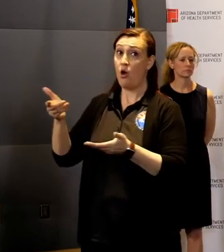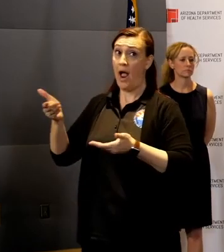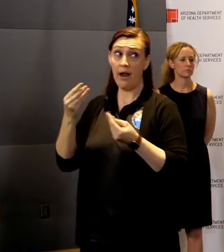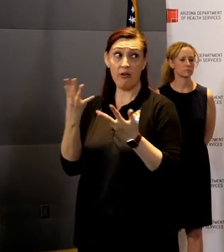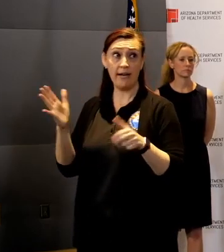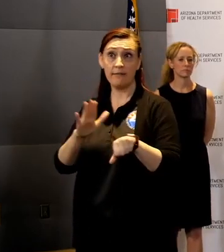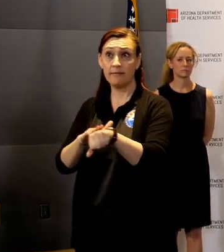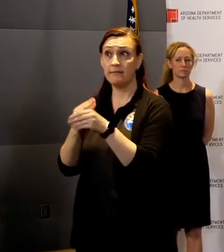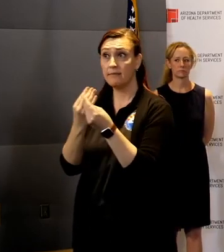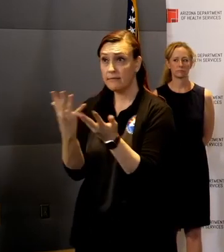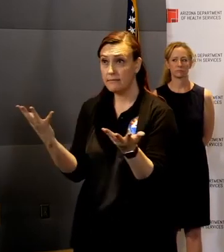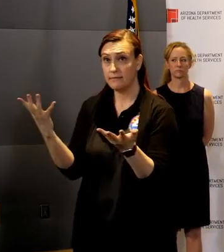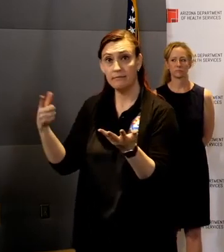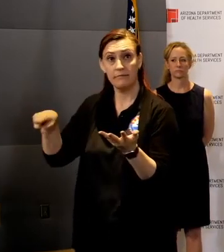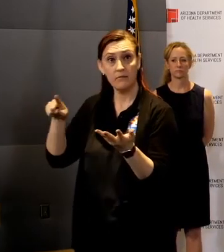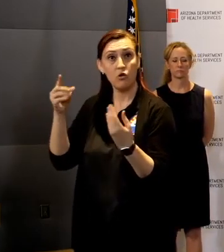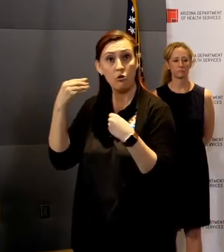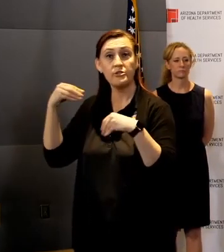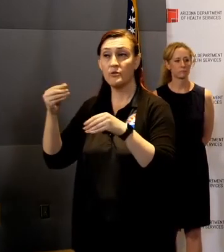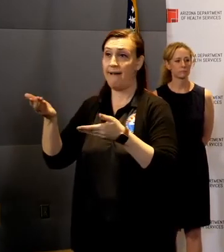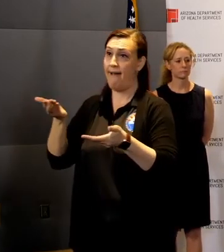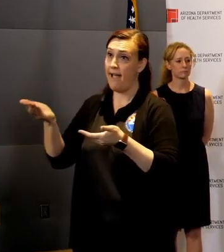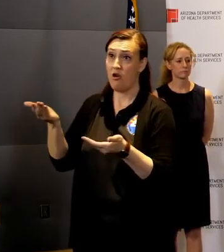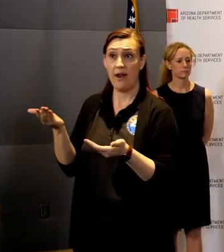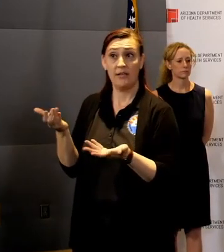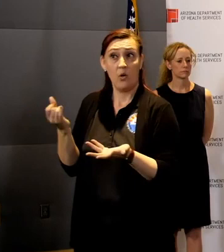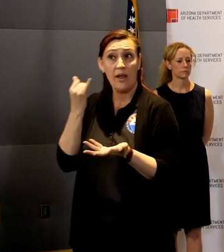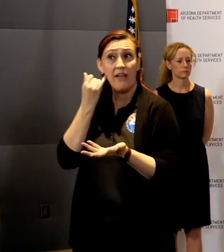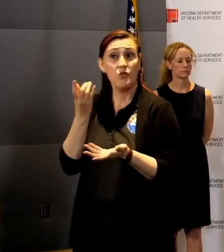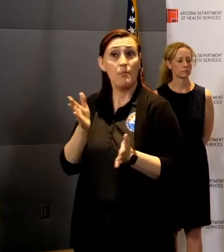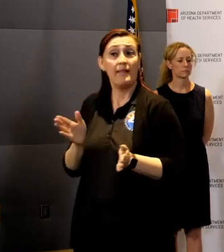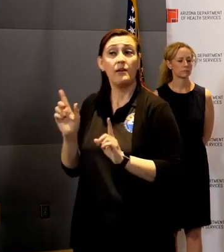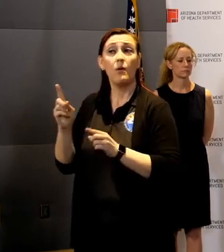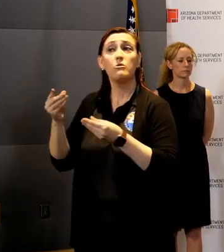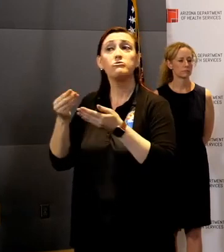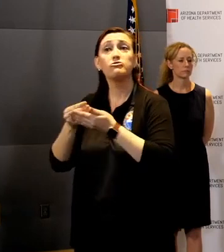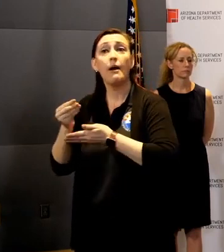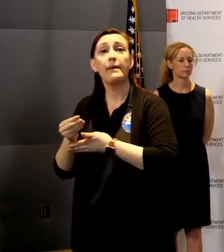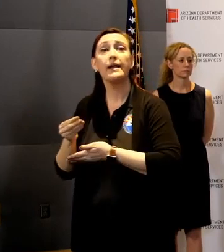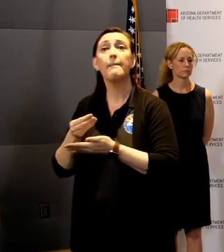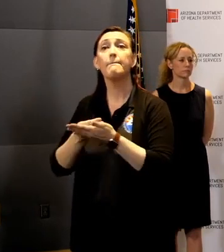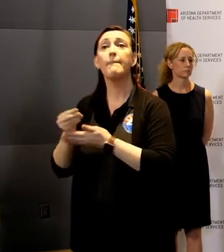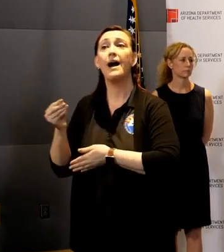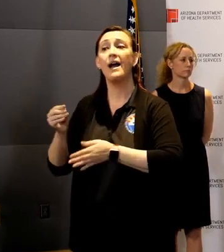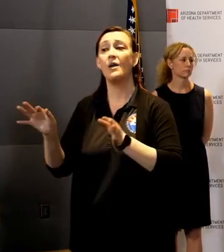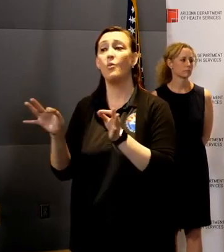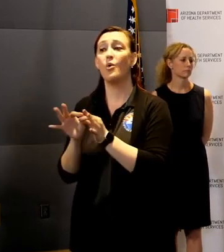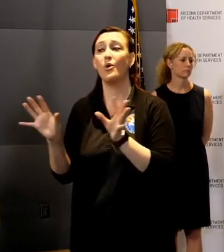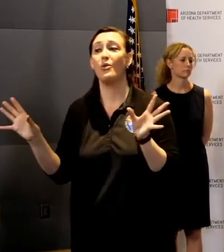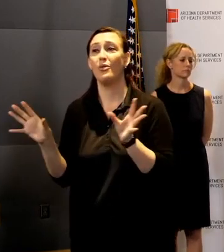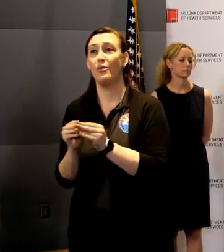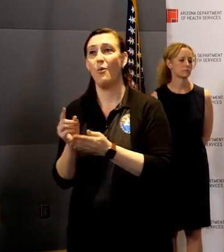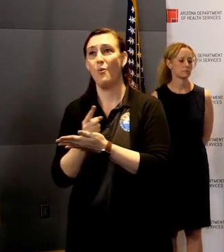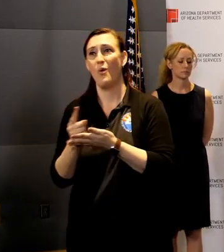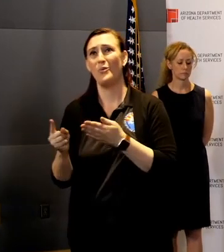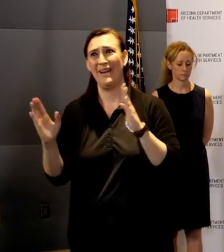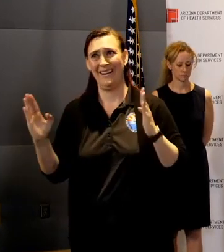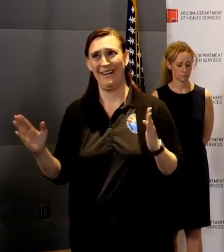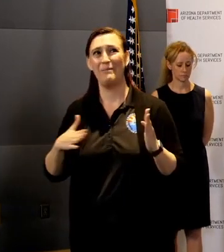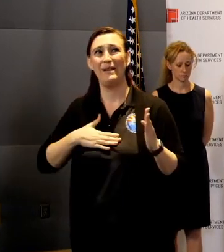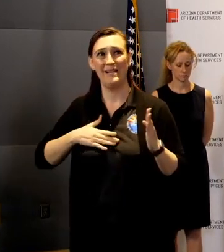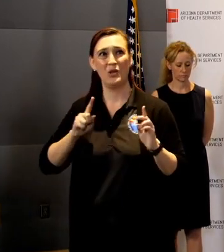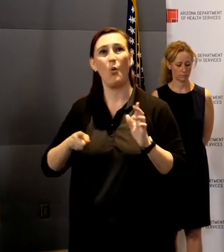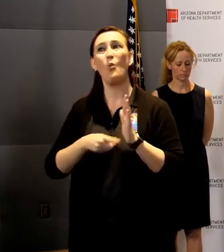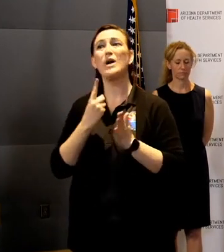at this time, and if you're going to go shopping, buy a week's worth of groceries once a week.